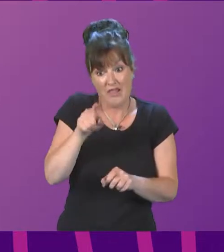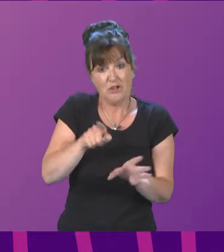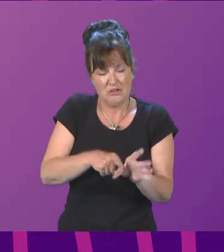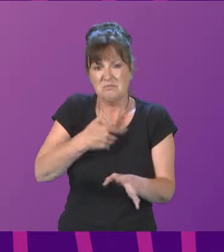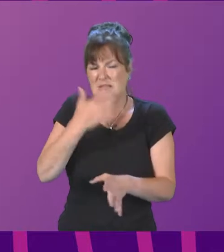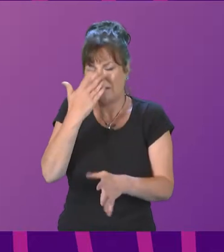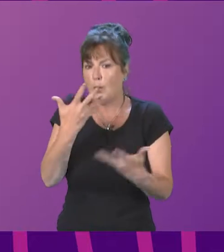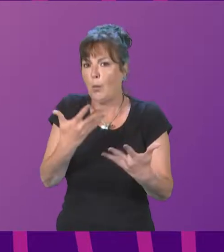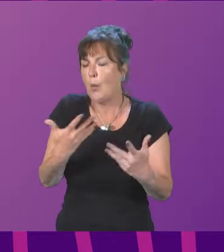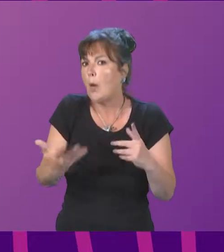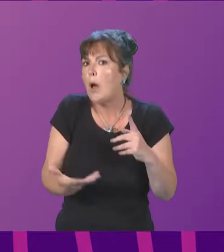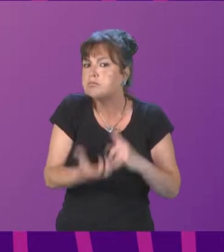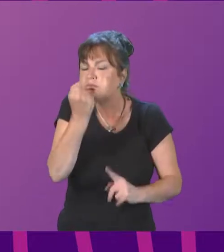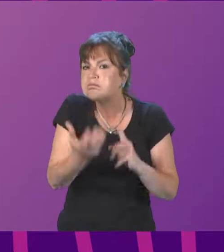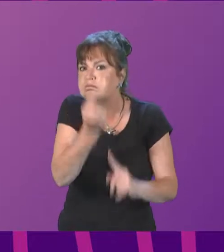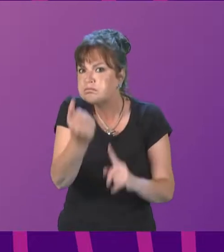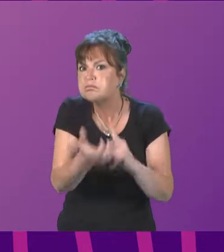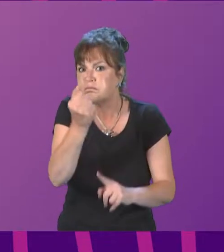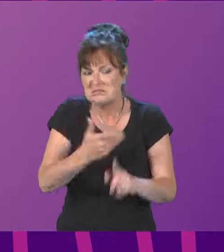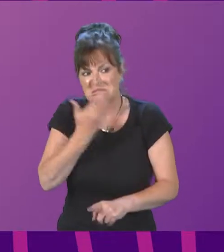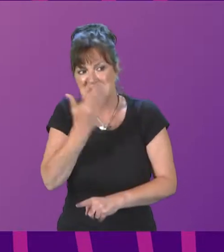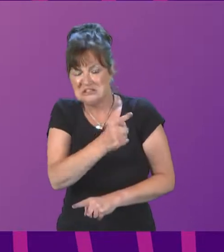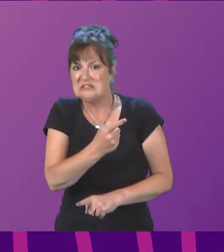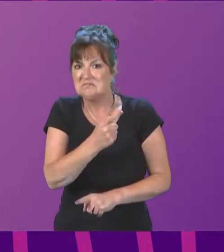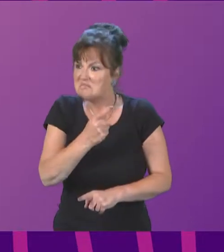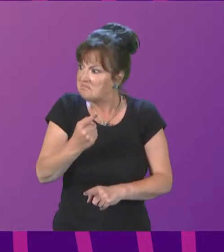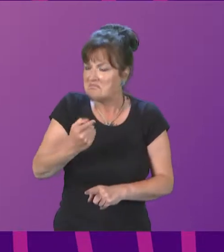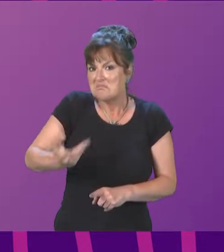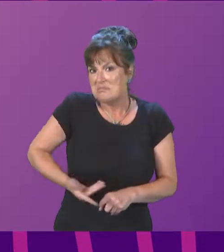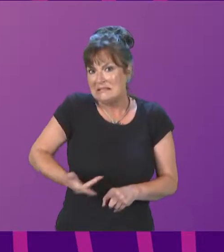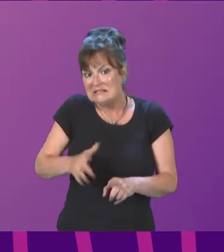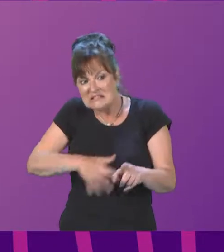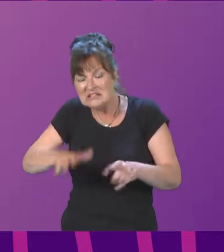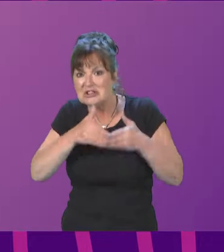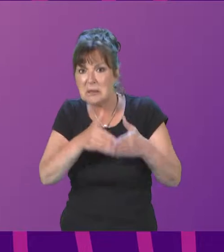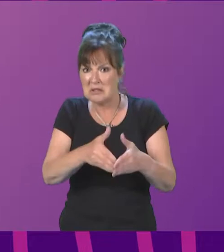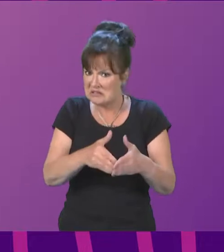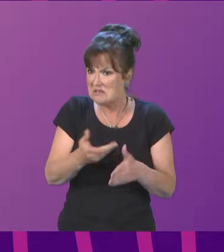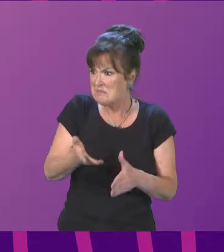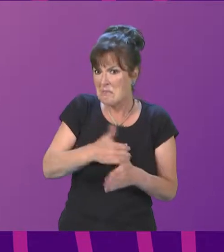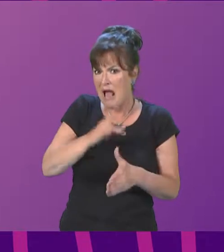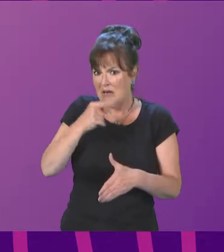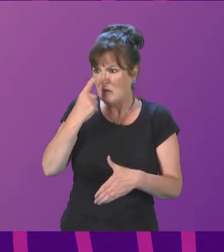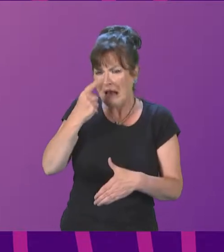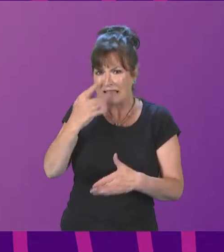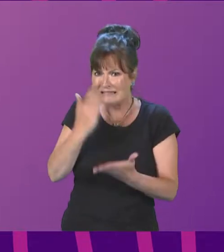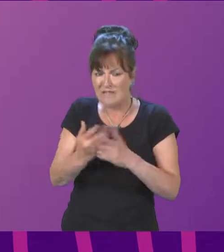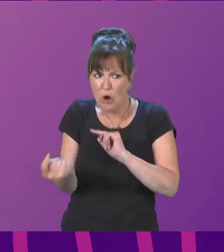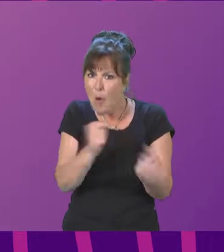and say that significant progress has been made. The yard is back to be a serious contender for future vessel contracts and I would hope that that is something that